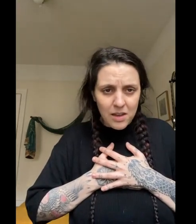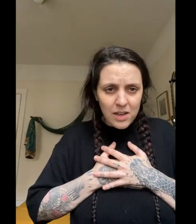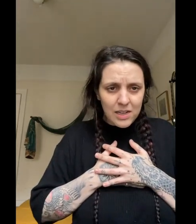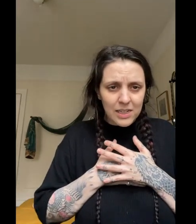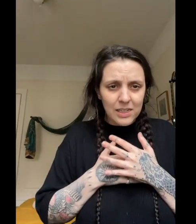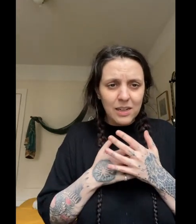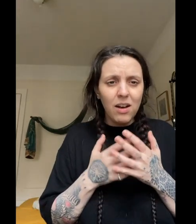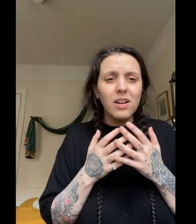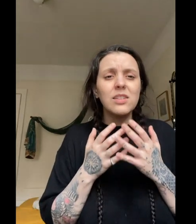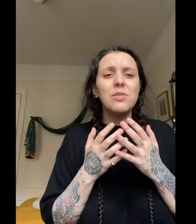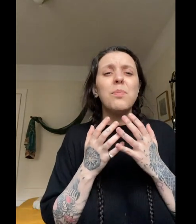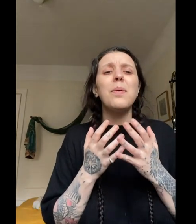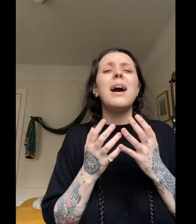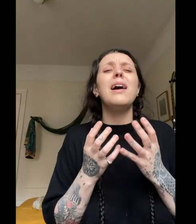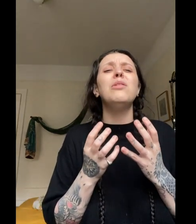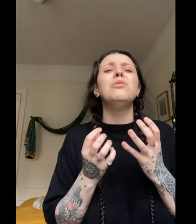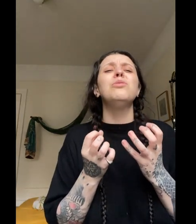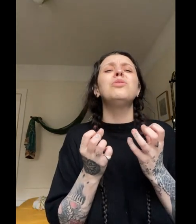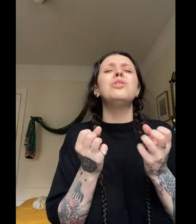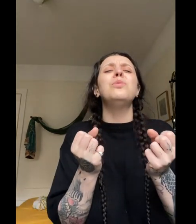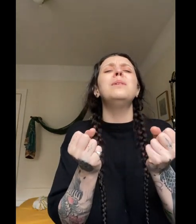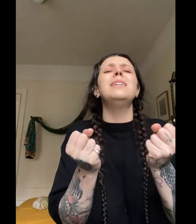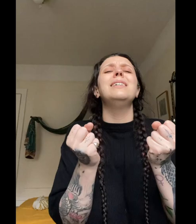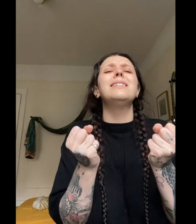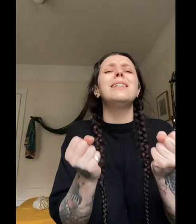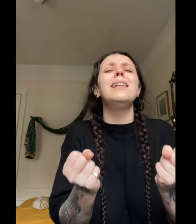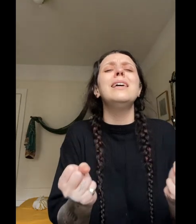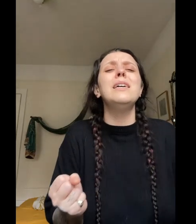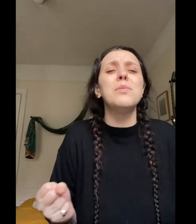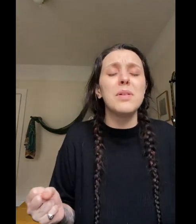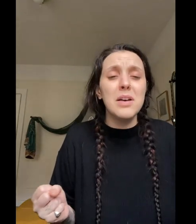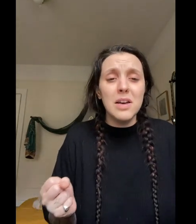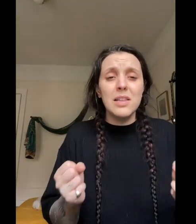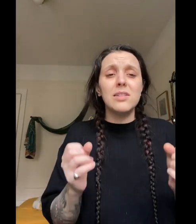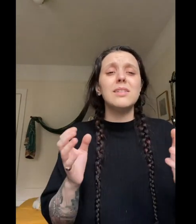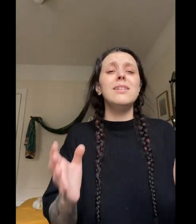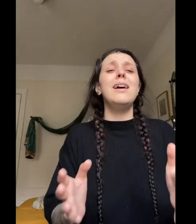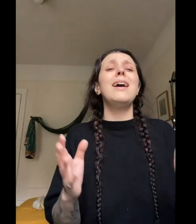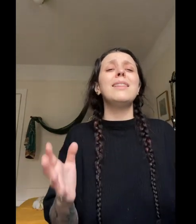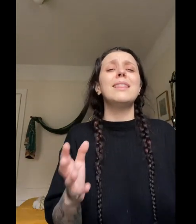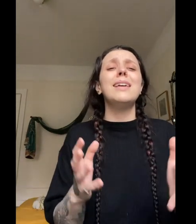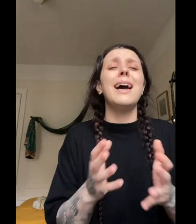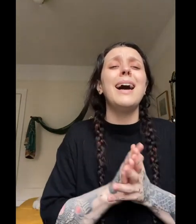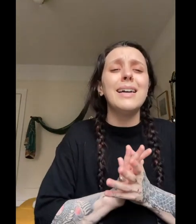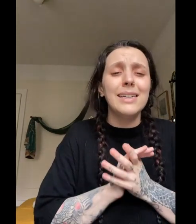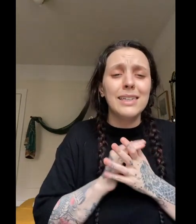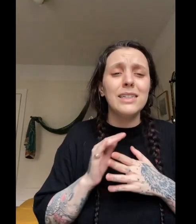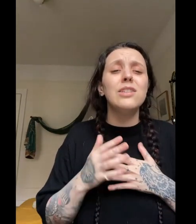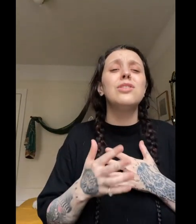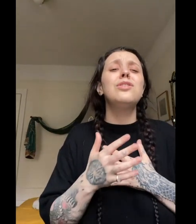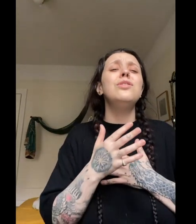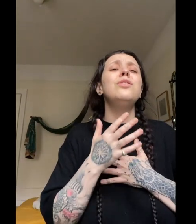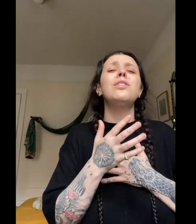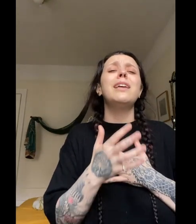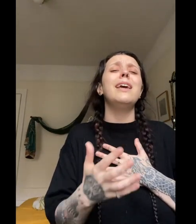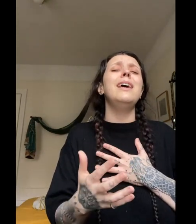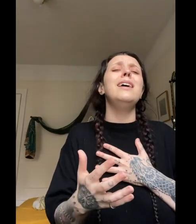Talks about juveniles leap There's nothing I can do to keep